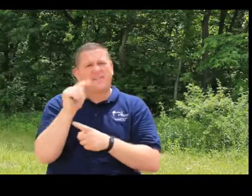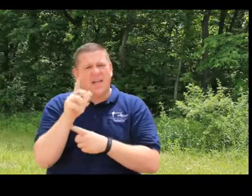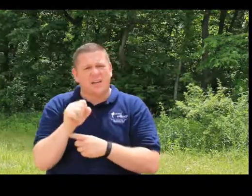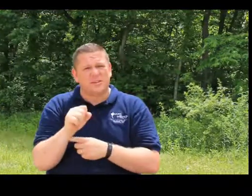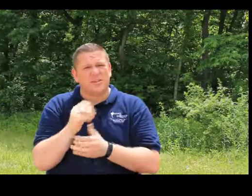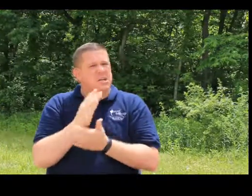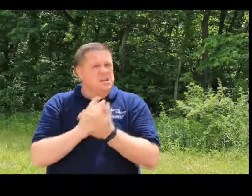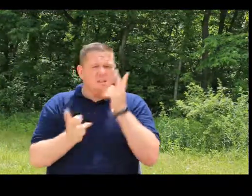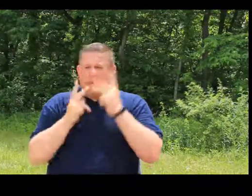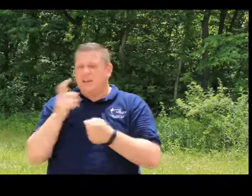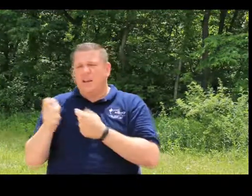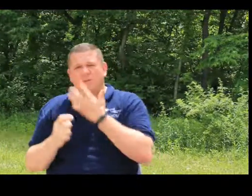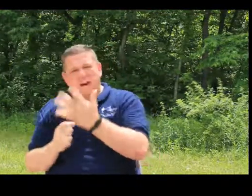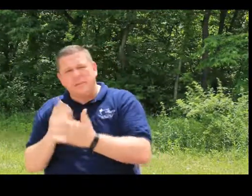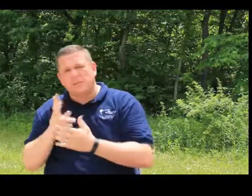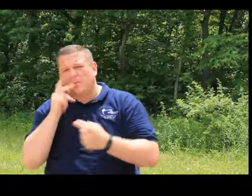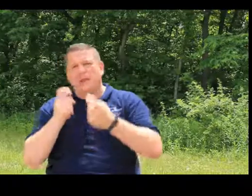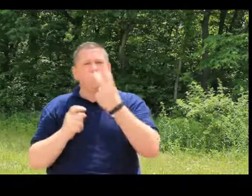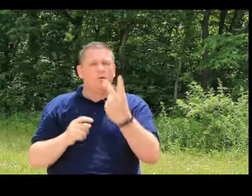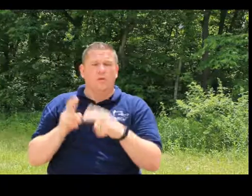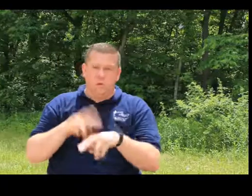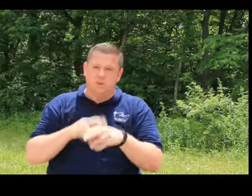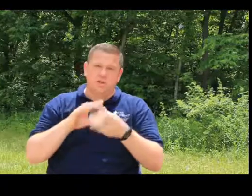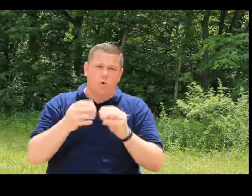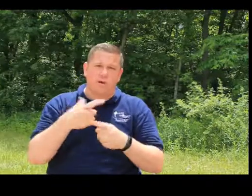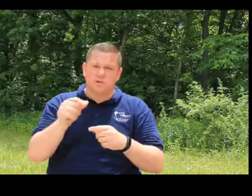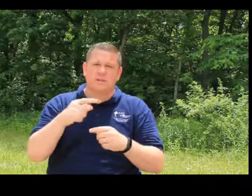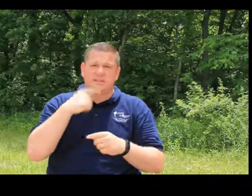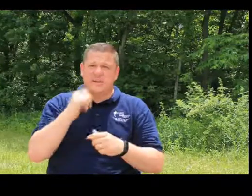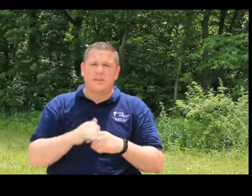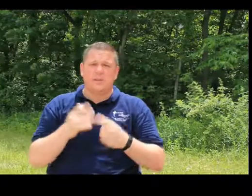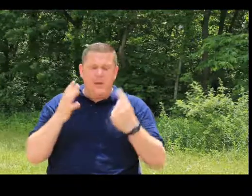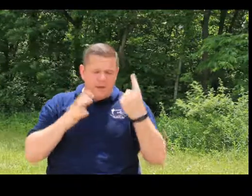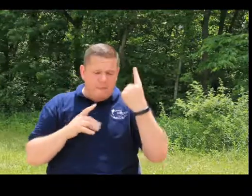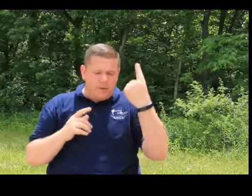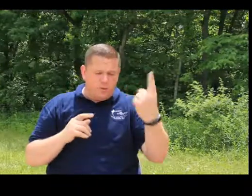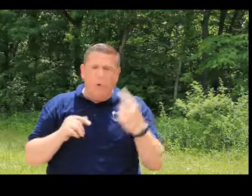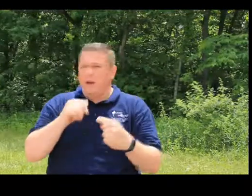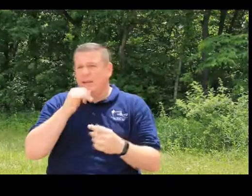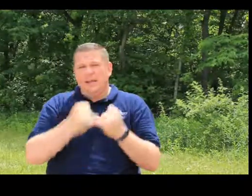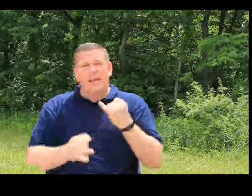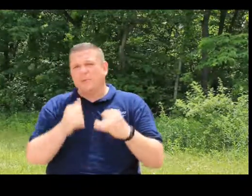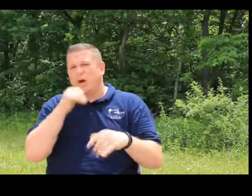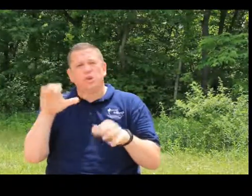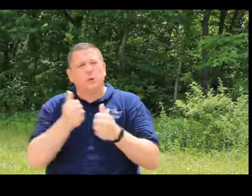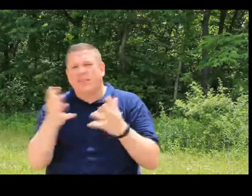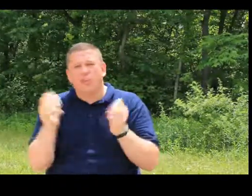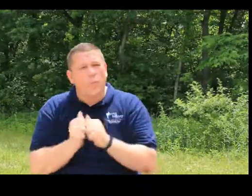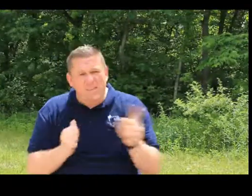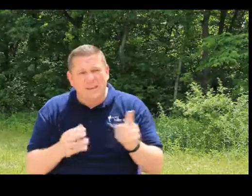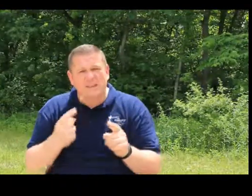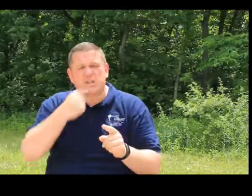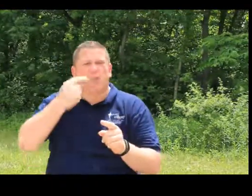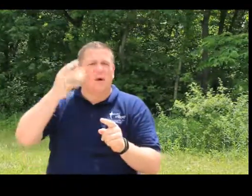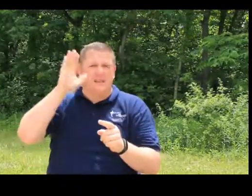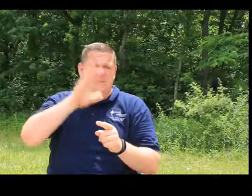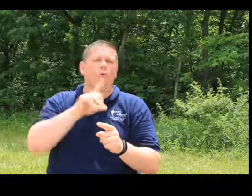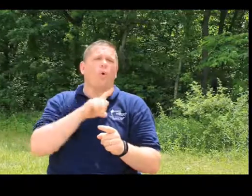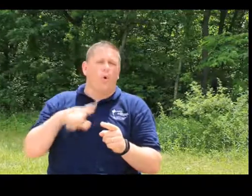talents. Some people can handle five. Some people can handle two. And of course the story goes on to say that the man with one ended up not doing anything with it and disappointed his Lord.